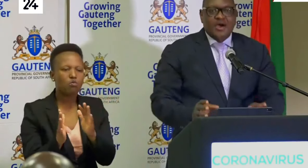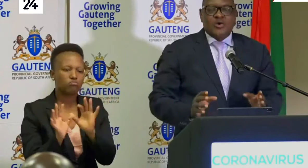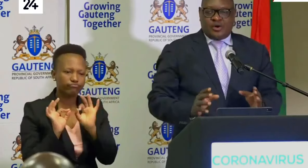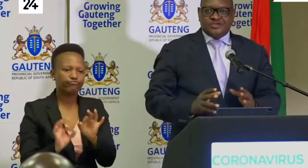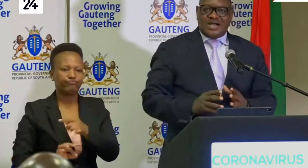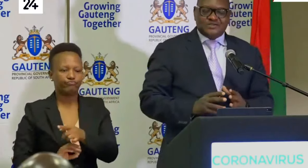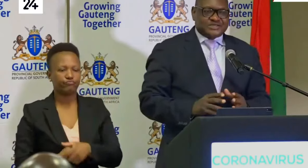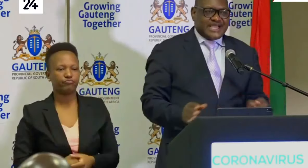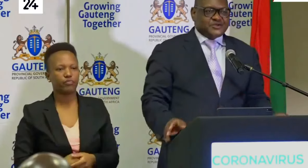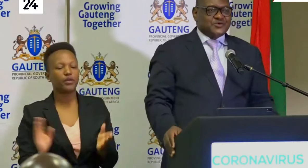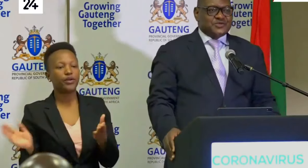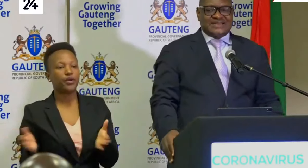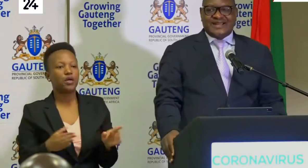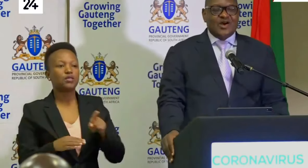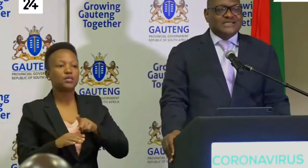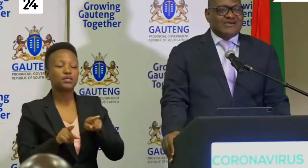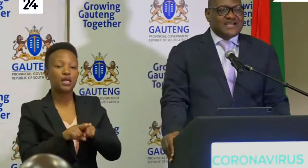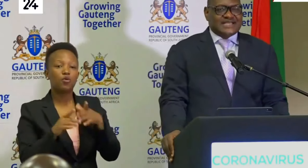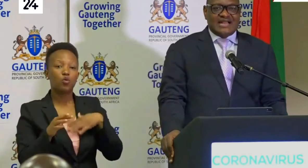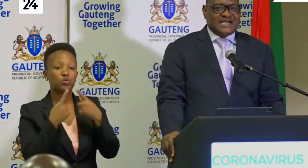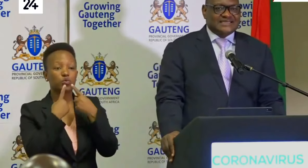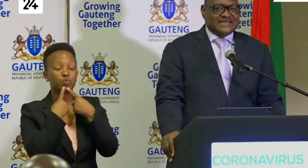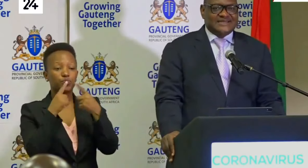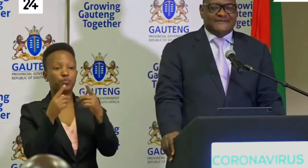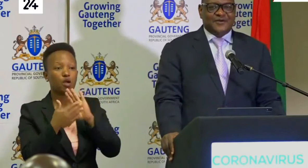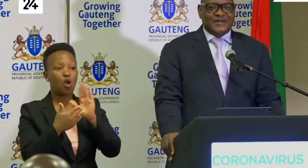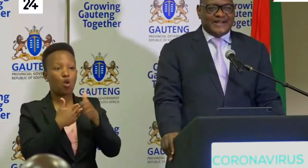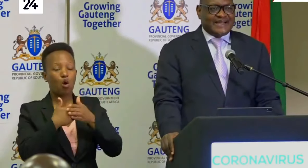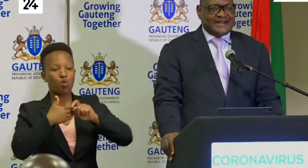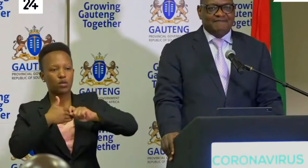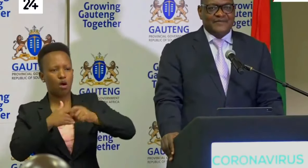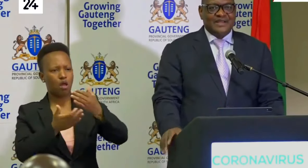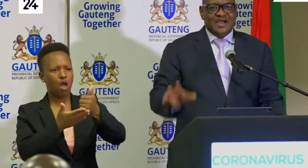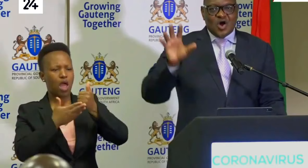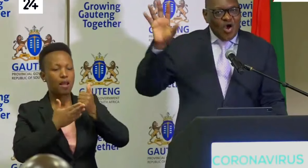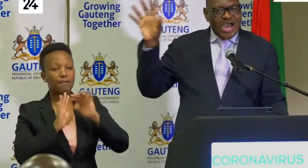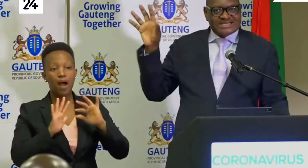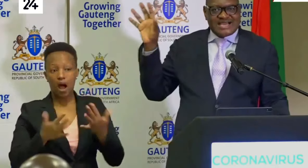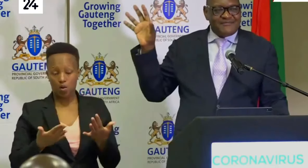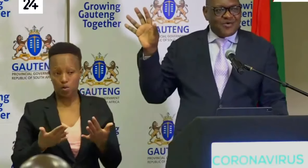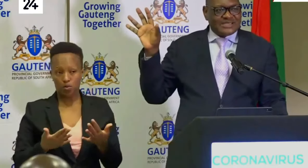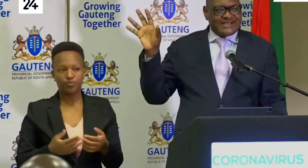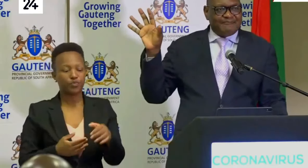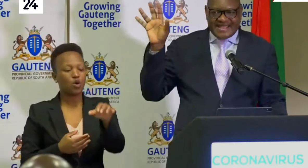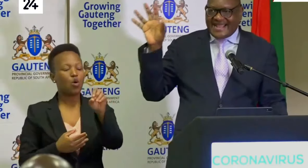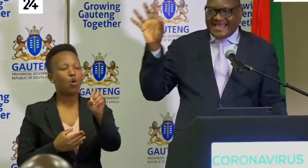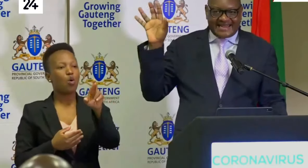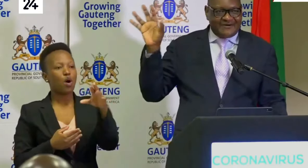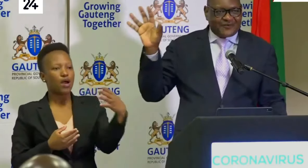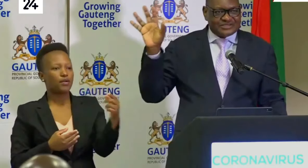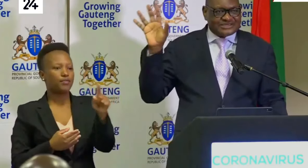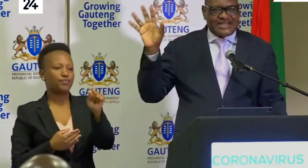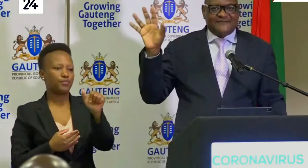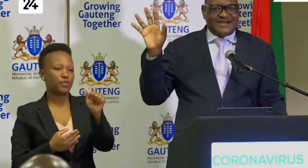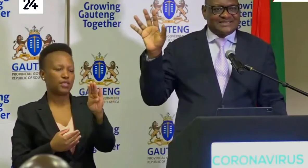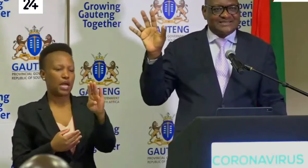We also want to say to you that the lockdown has helped us in the following area. Our tumble was a big area